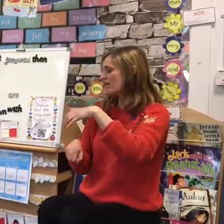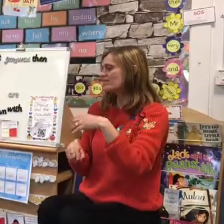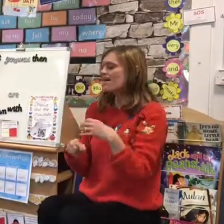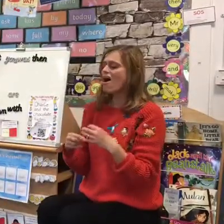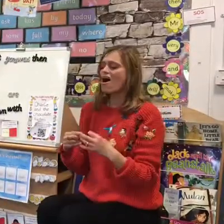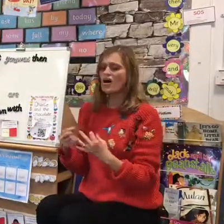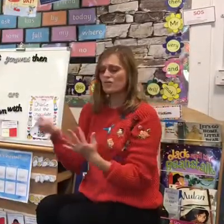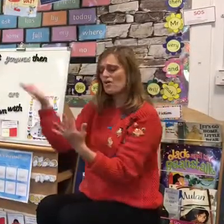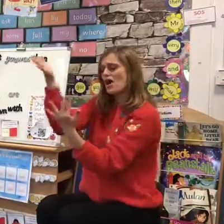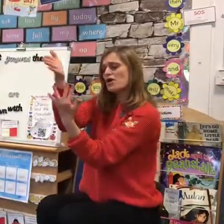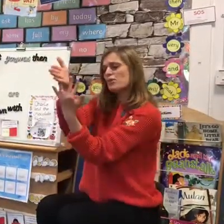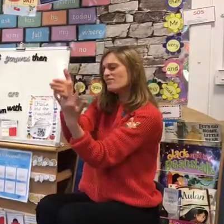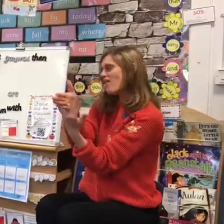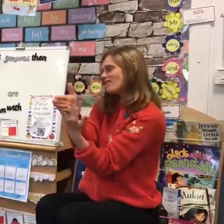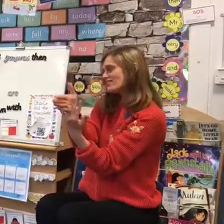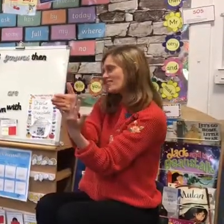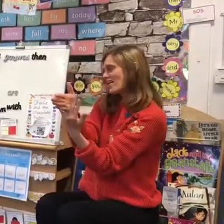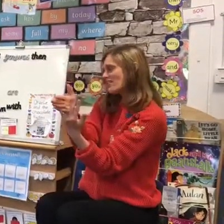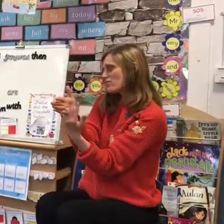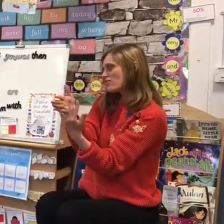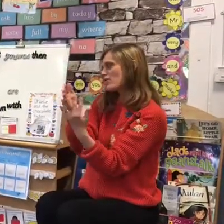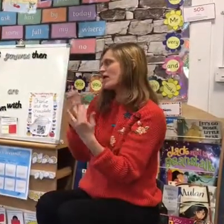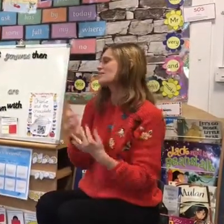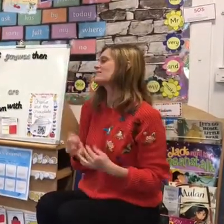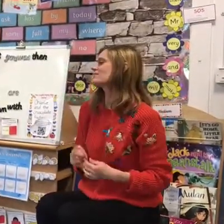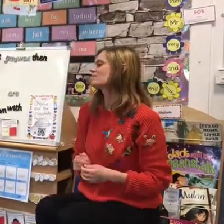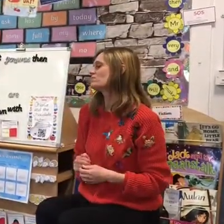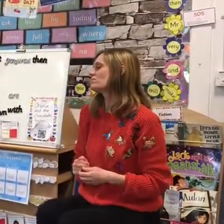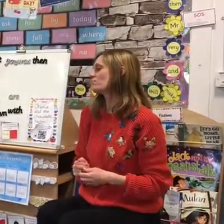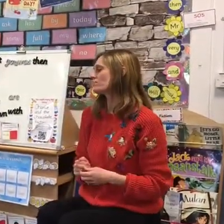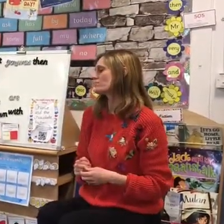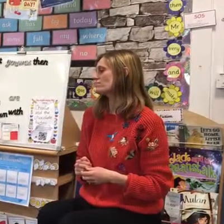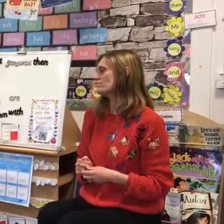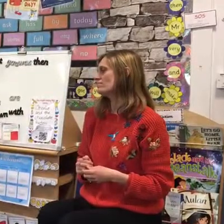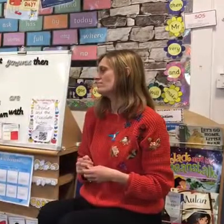under it. Oh no, we've got to go through it.